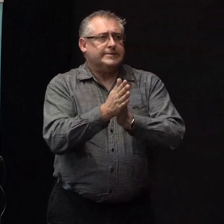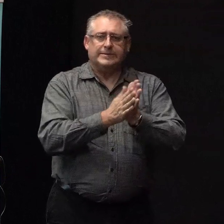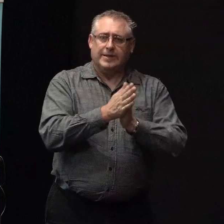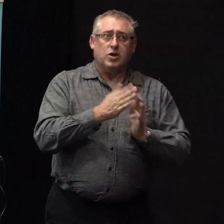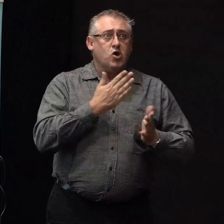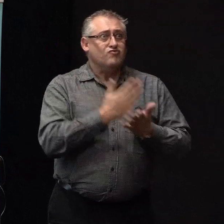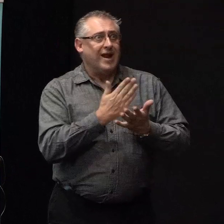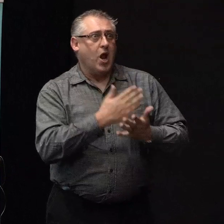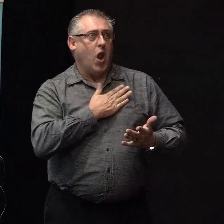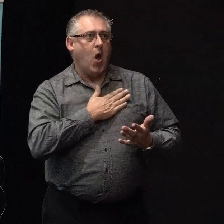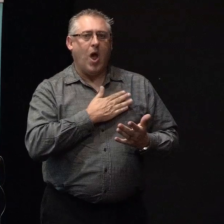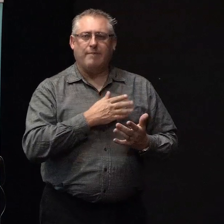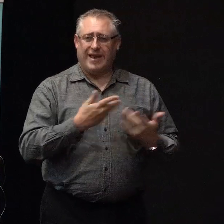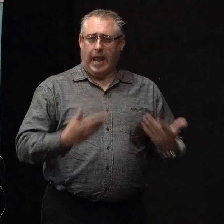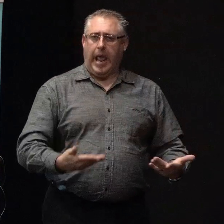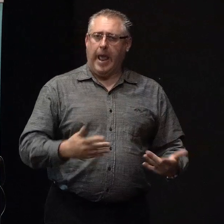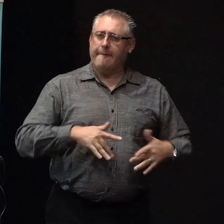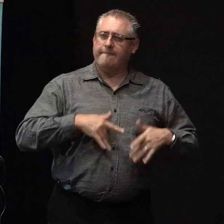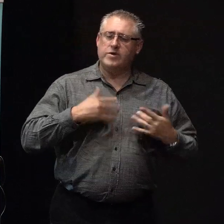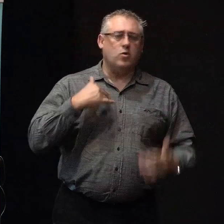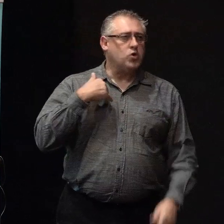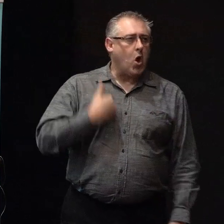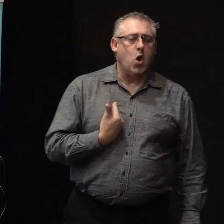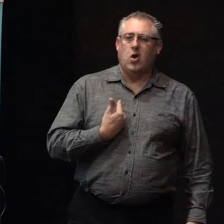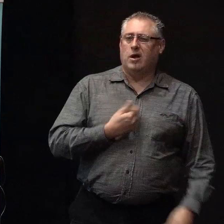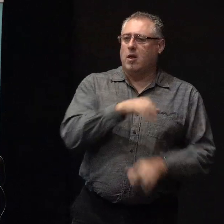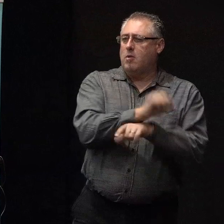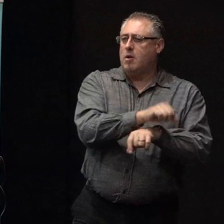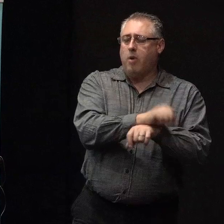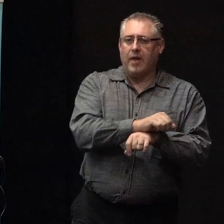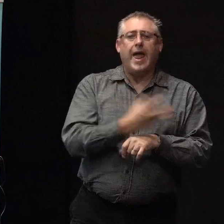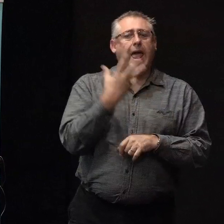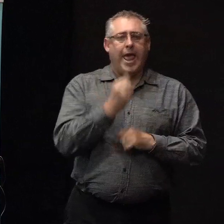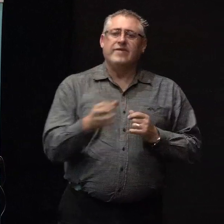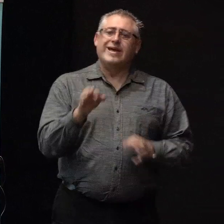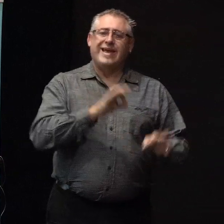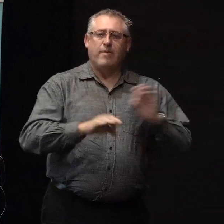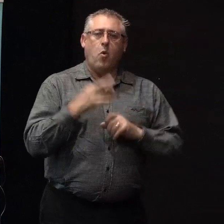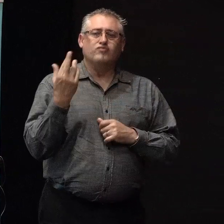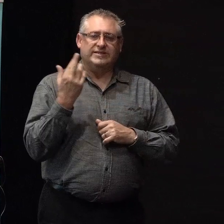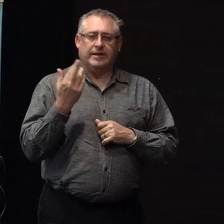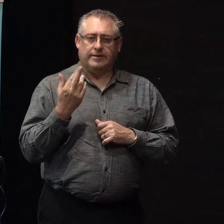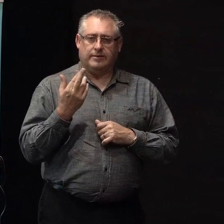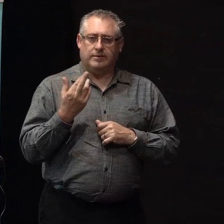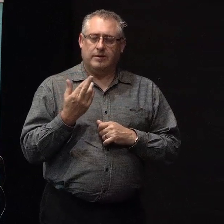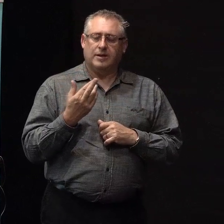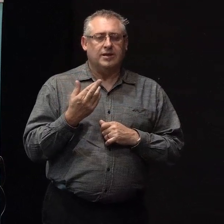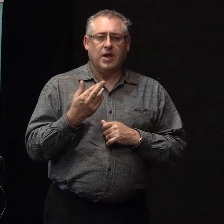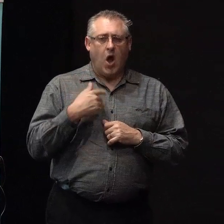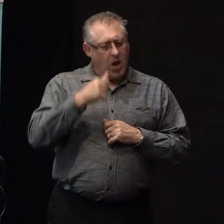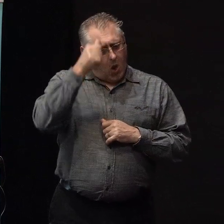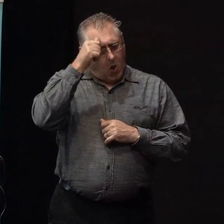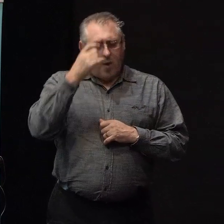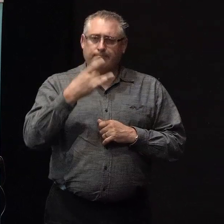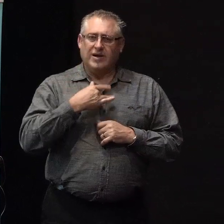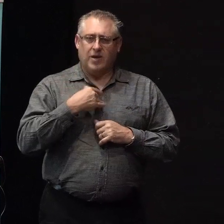but we just feel so tired. You know, there's a chemical reason for that. You know, and sometimes we, I know for myself,